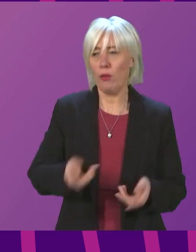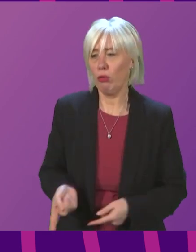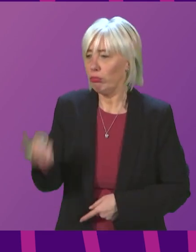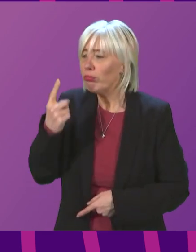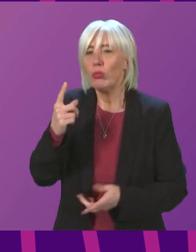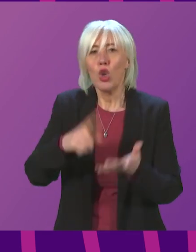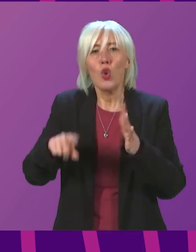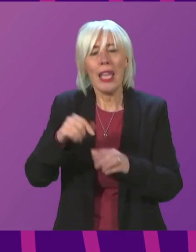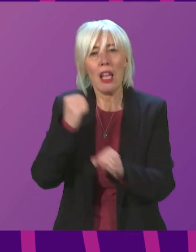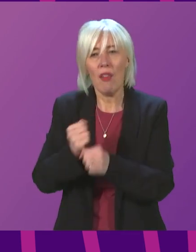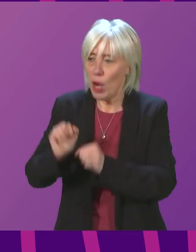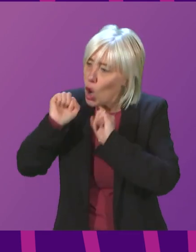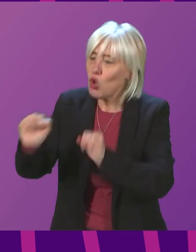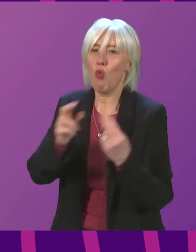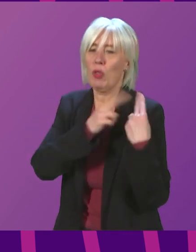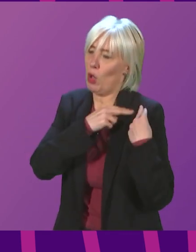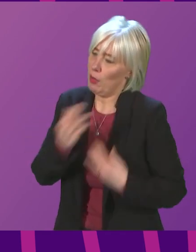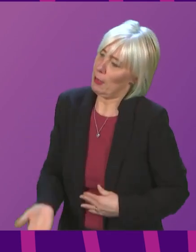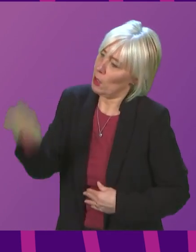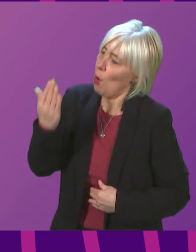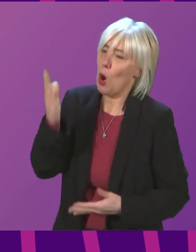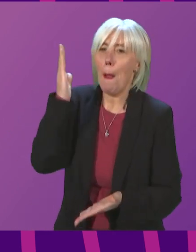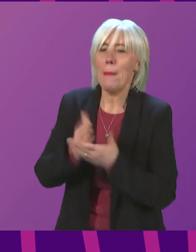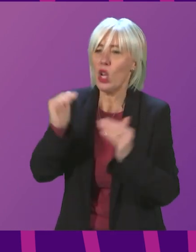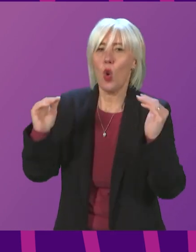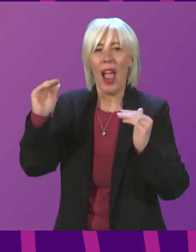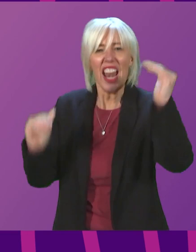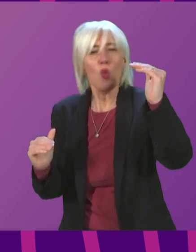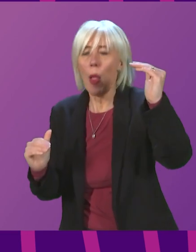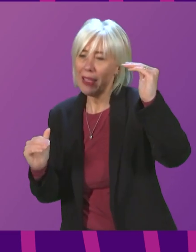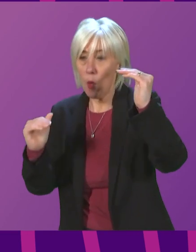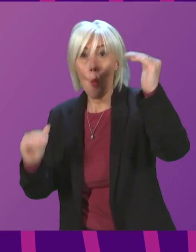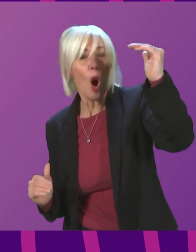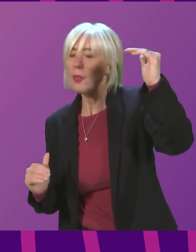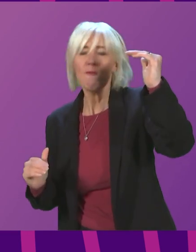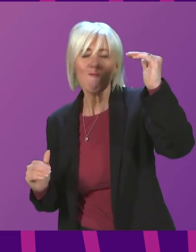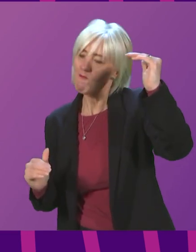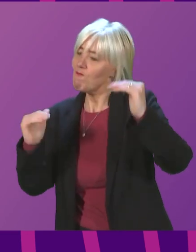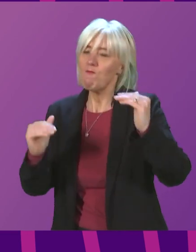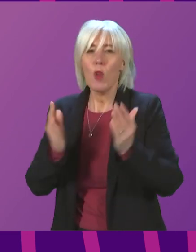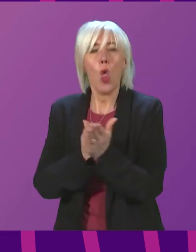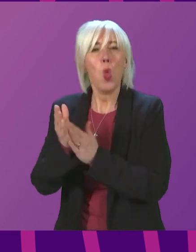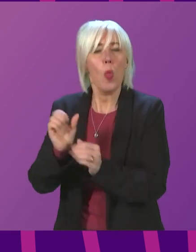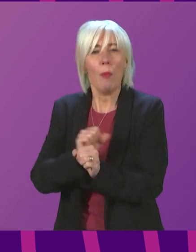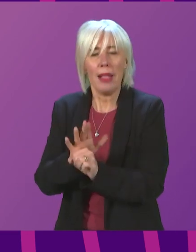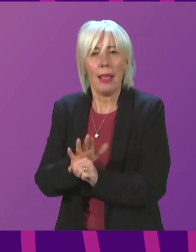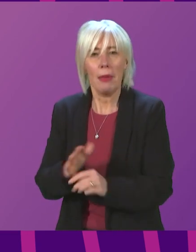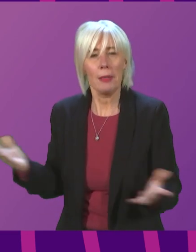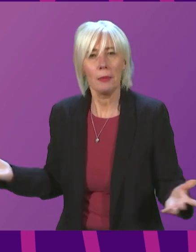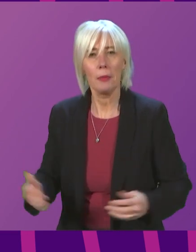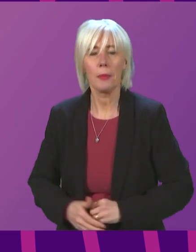to live up to their responsibilities to ensure that inequality does not get worse as a result of the pandemic we're living through.